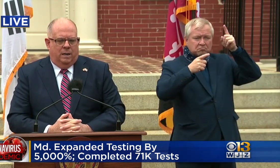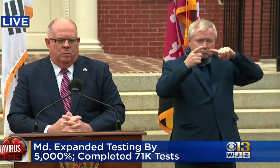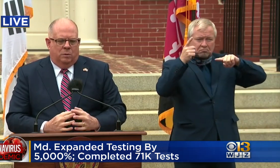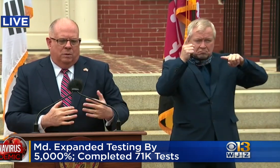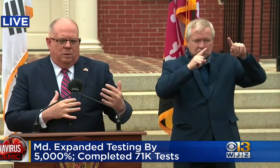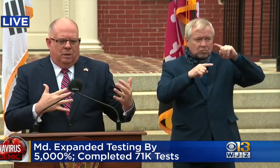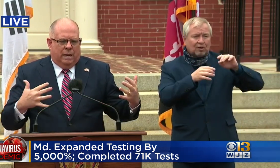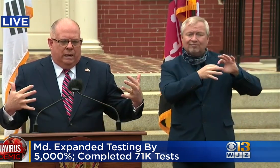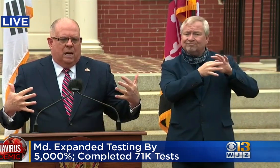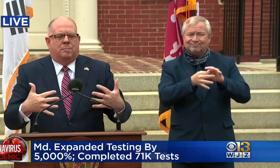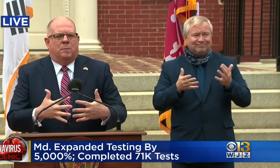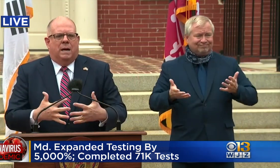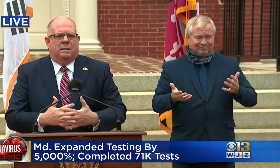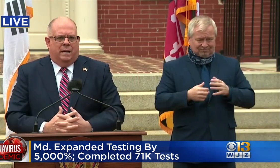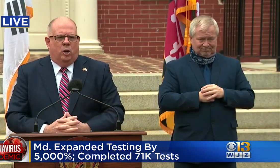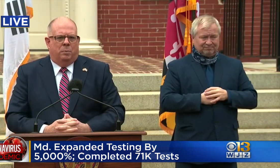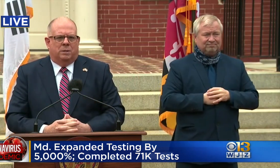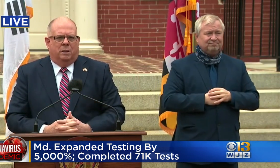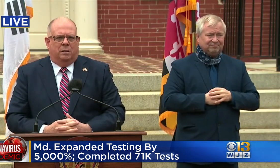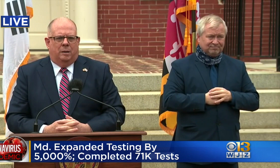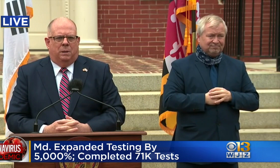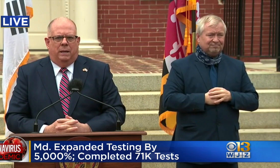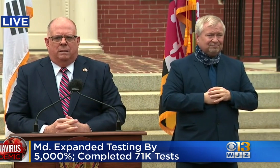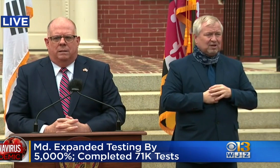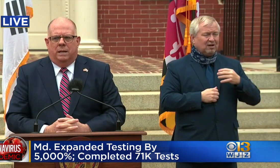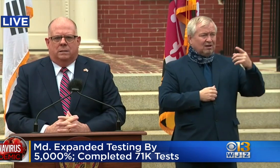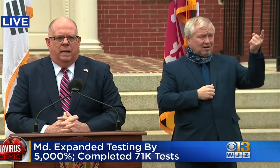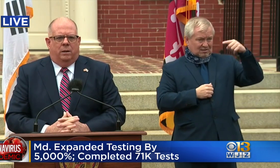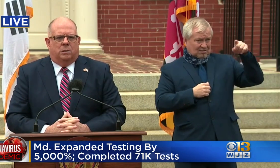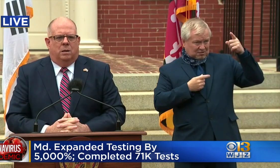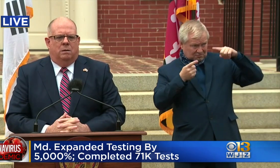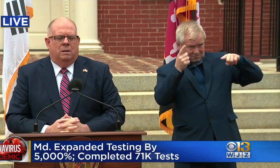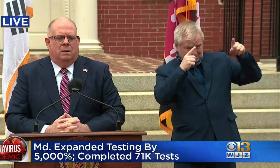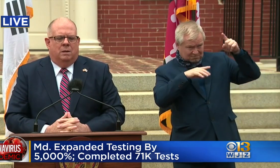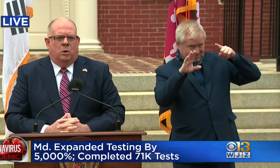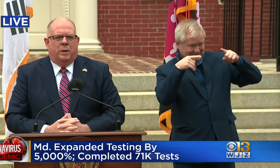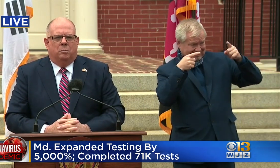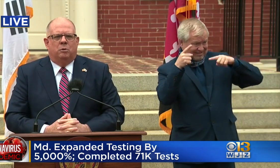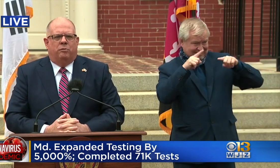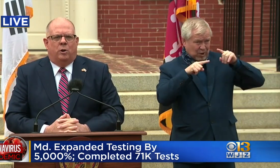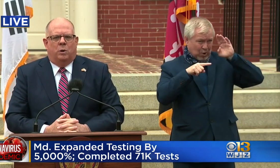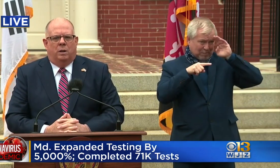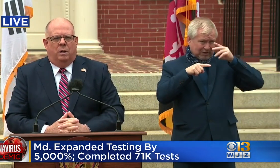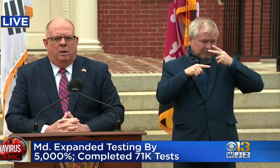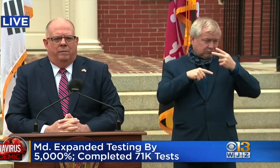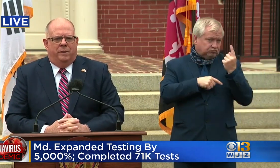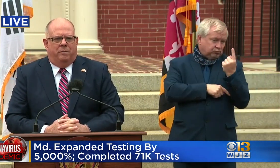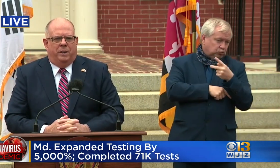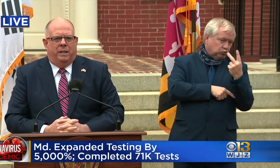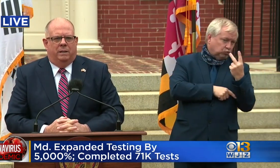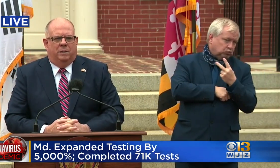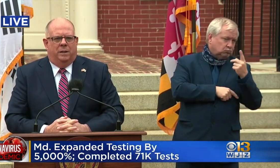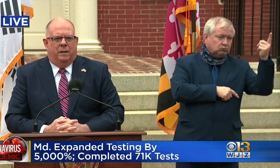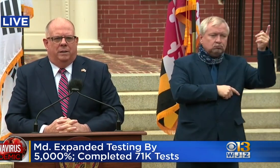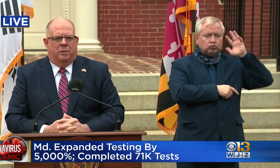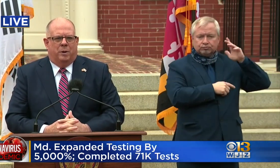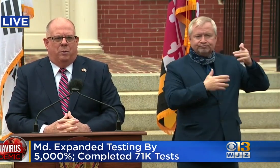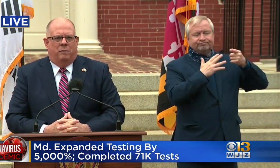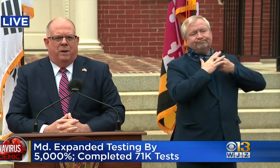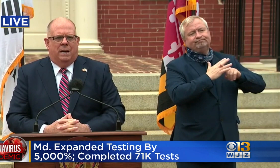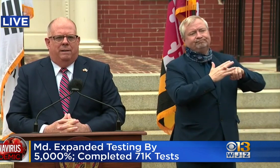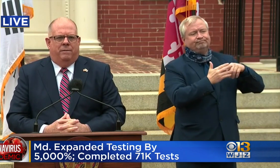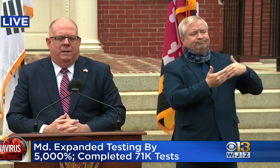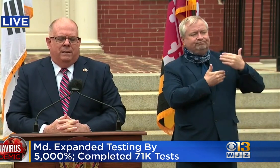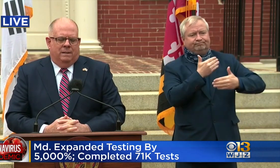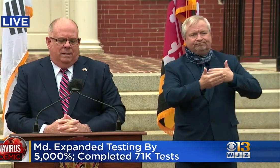a compromise that I hope is going to take place in the next day or so where we can move forward on all of the funding on the 3